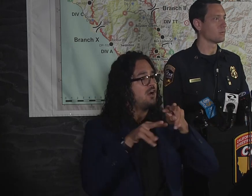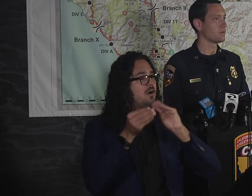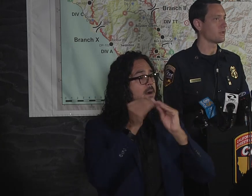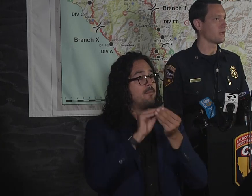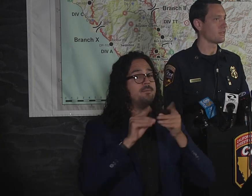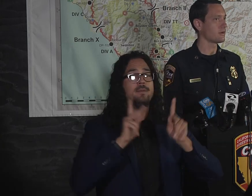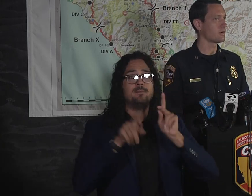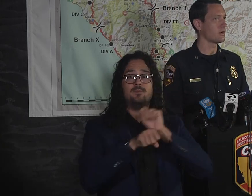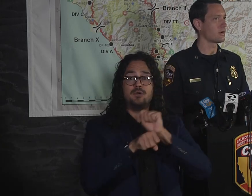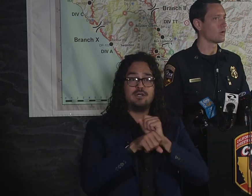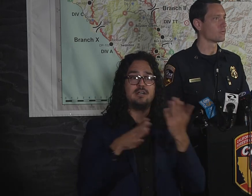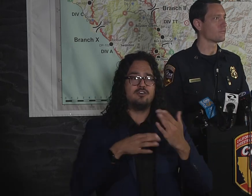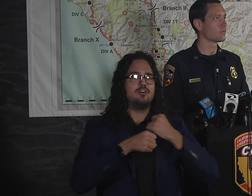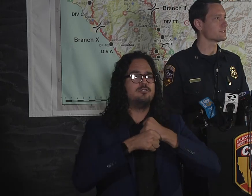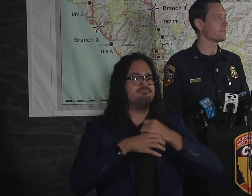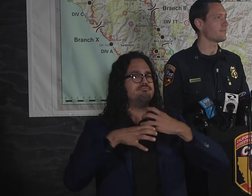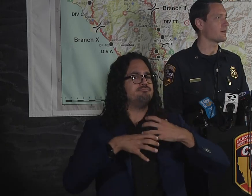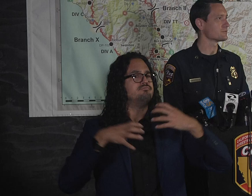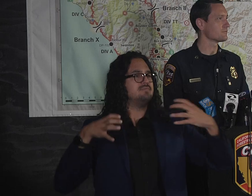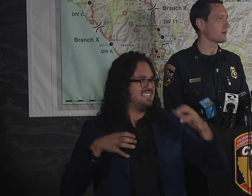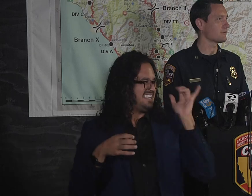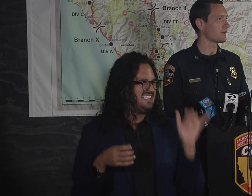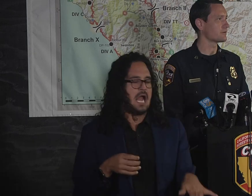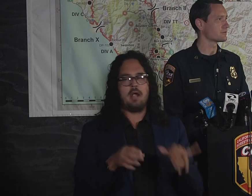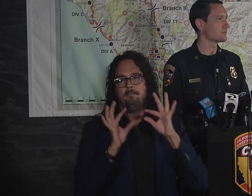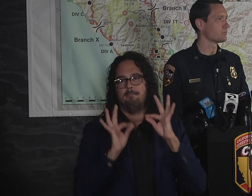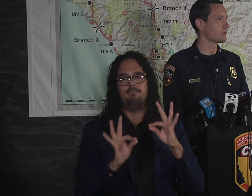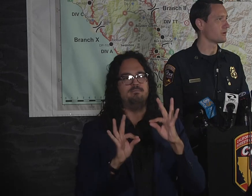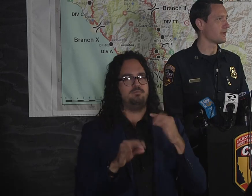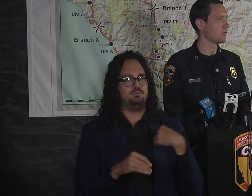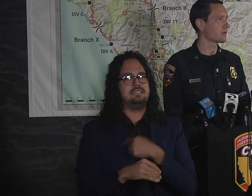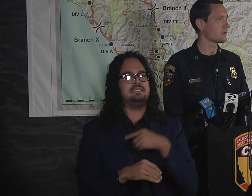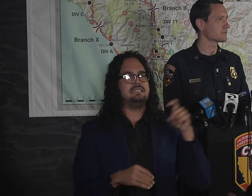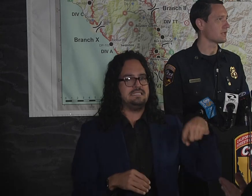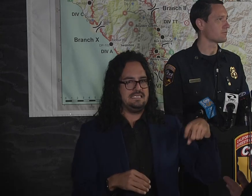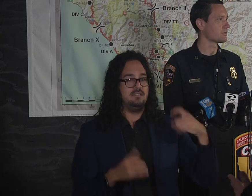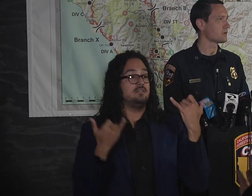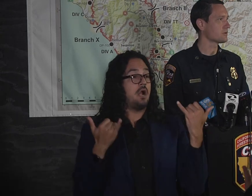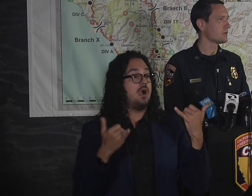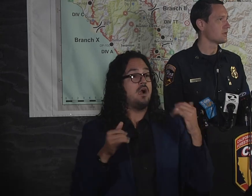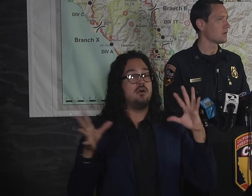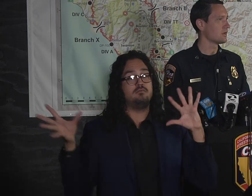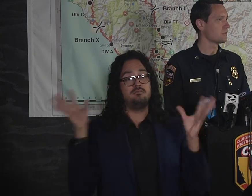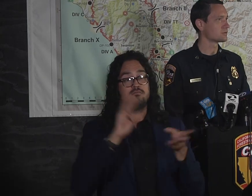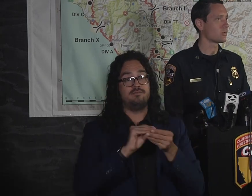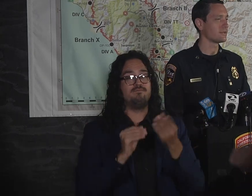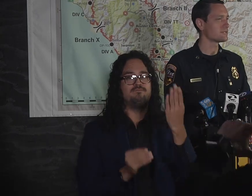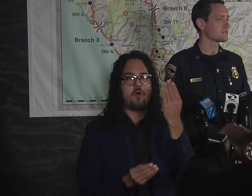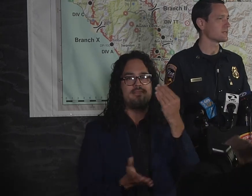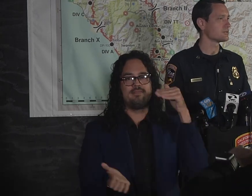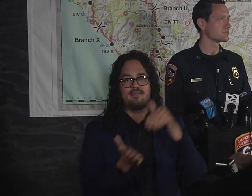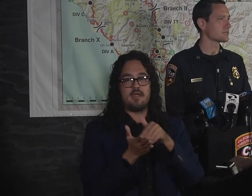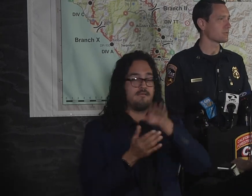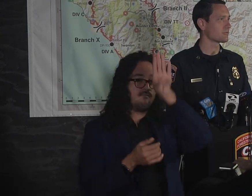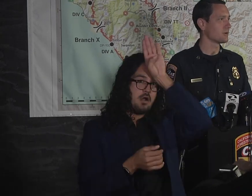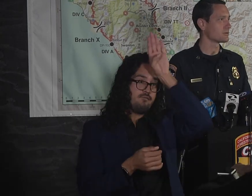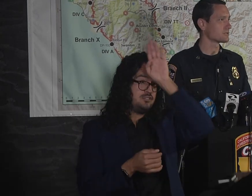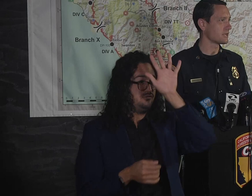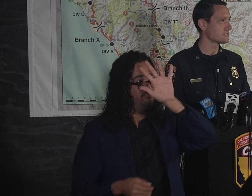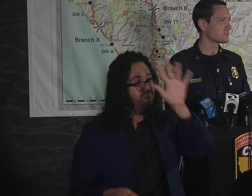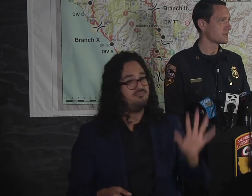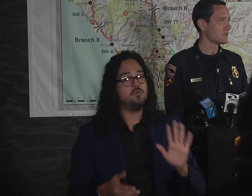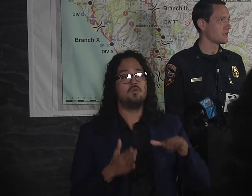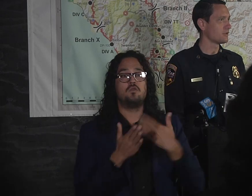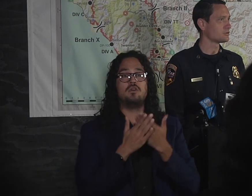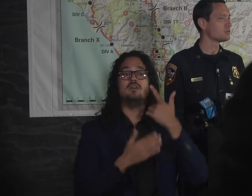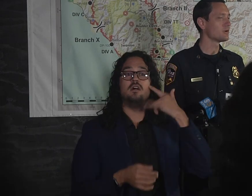we need at the moment. There are over 14,000 firefighters deployed right now across California. Another 26 engines coming from other